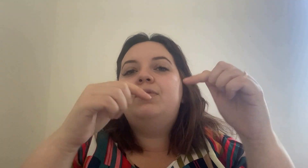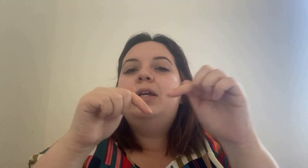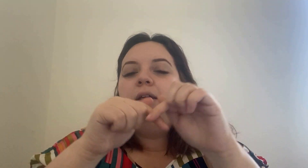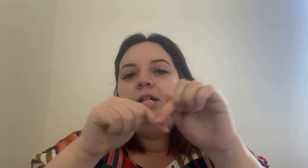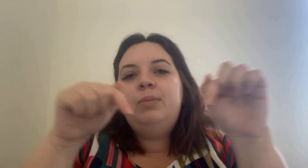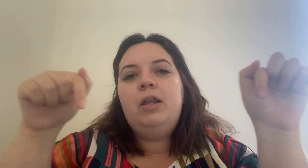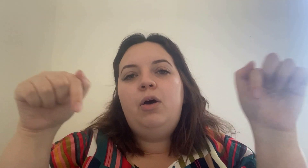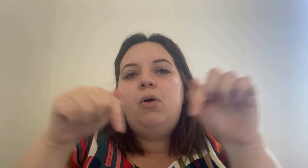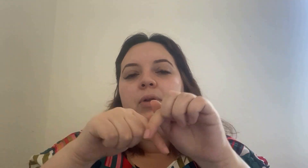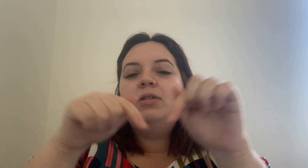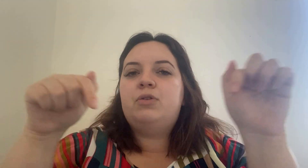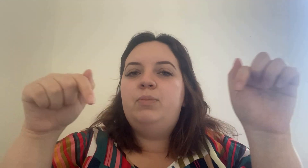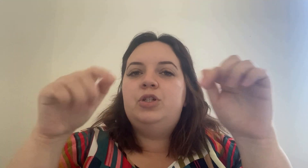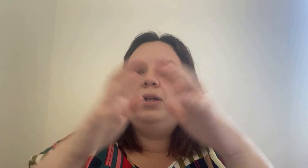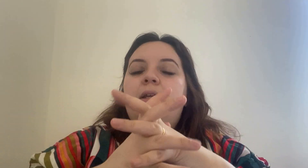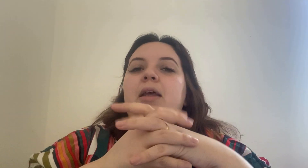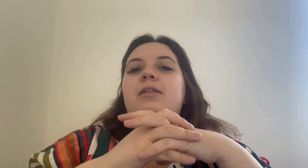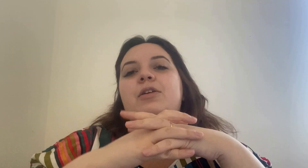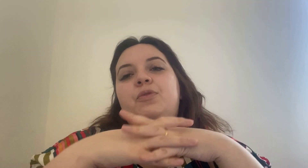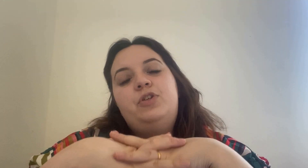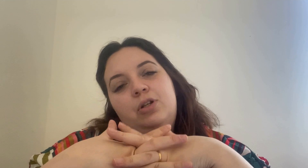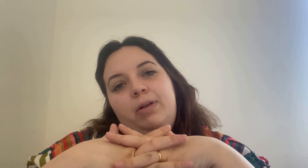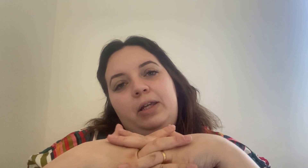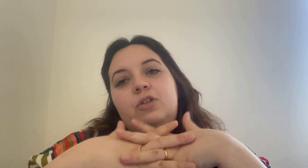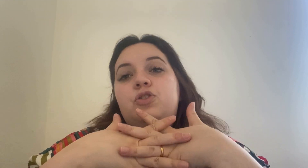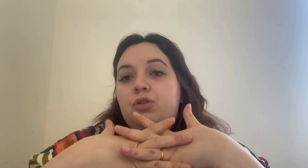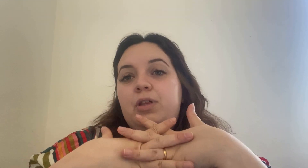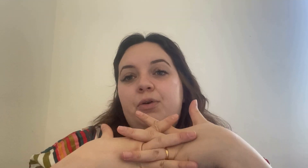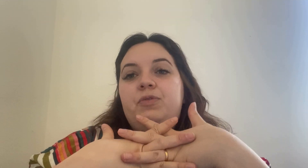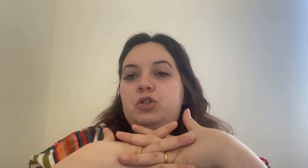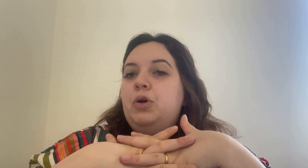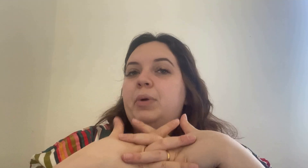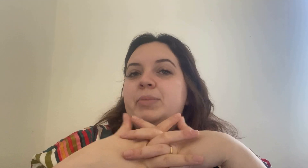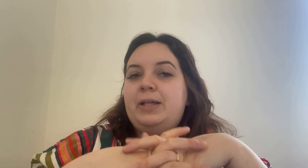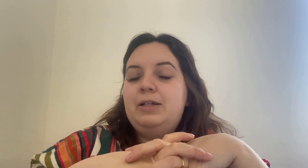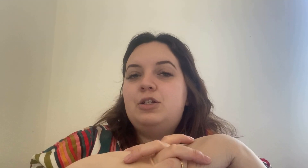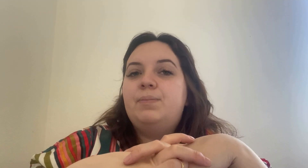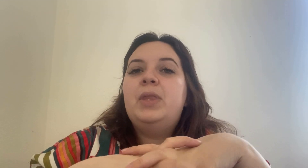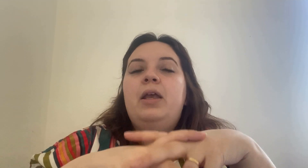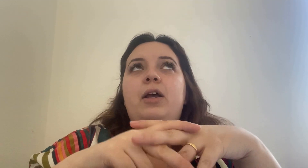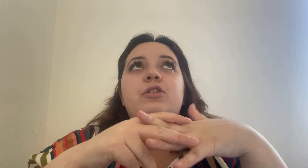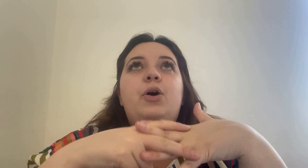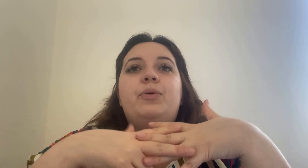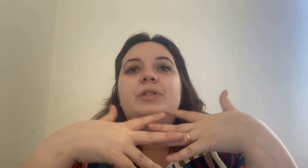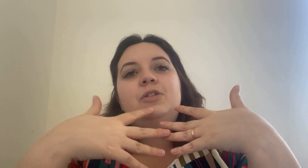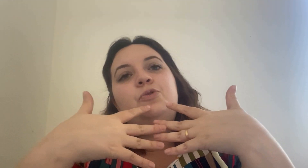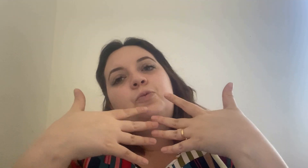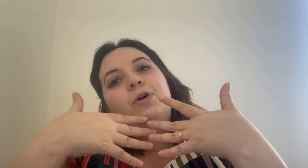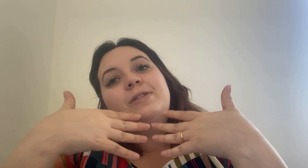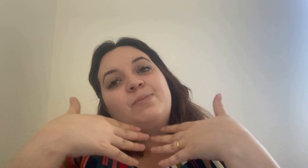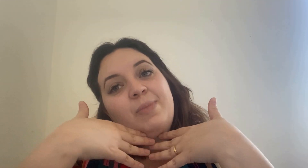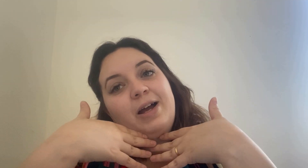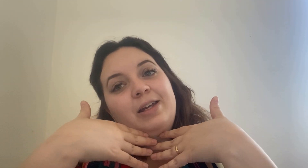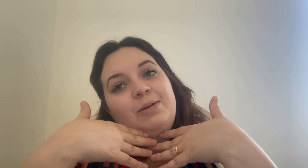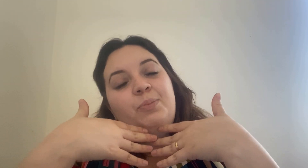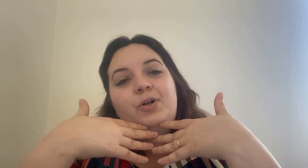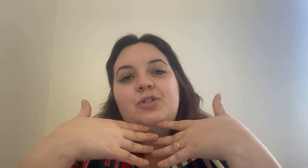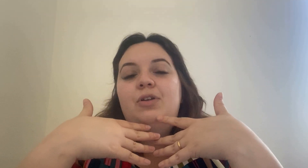here below on the description the official link to the official website so this was my personal